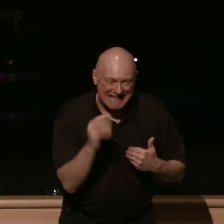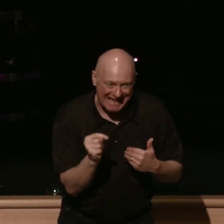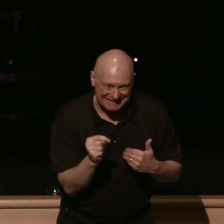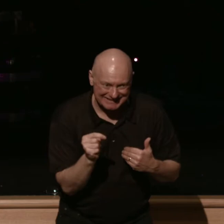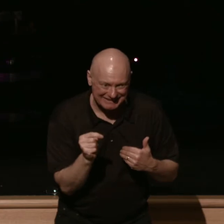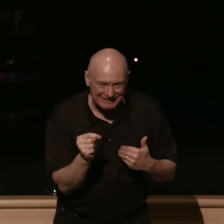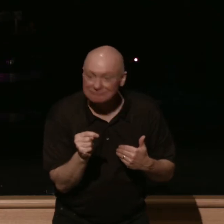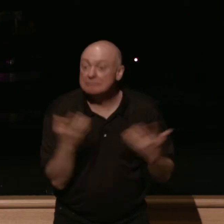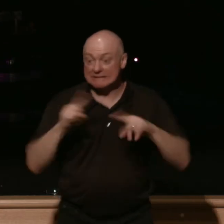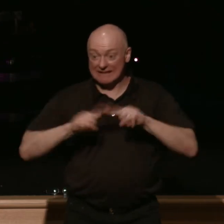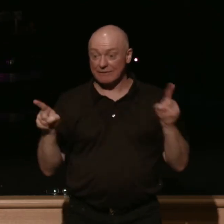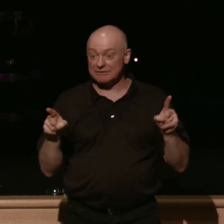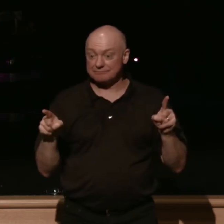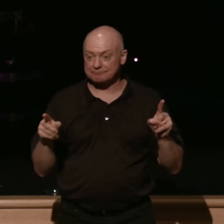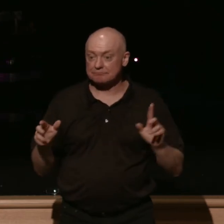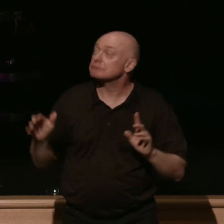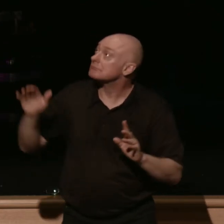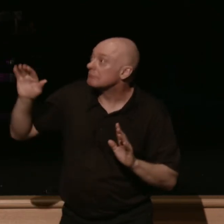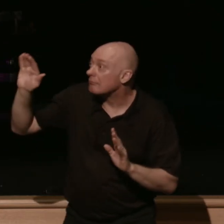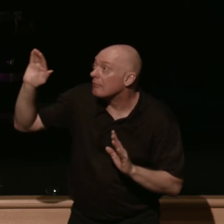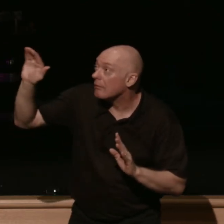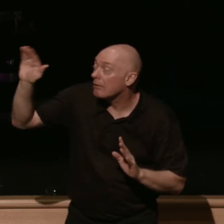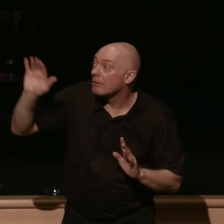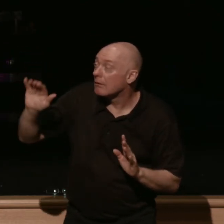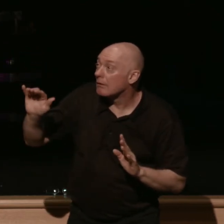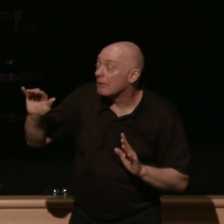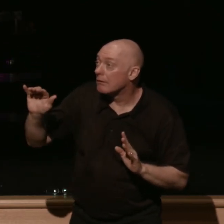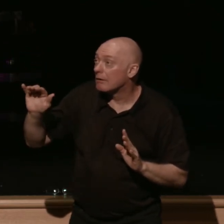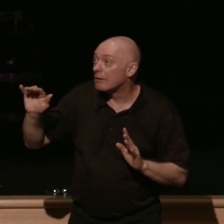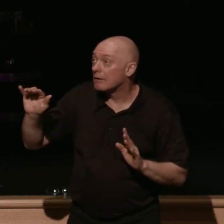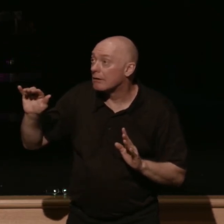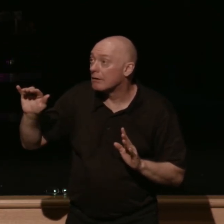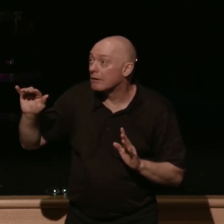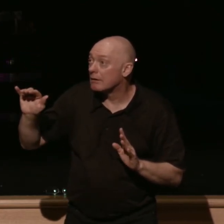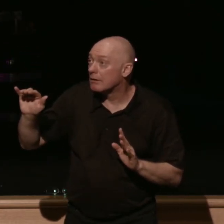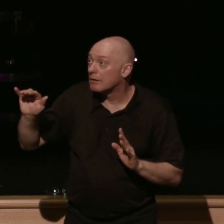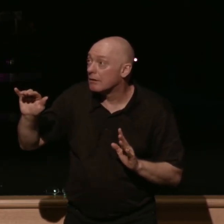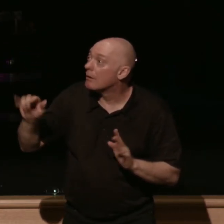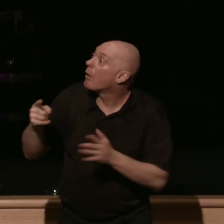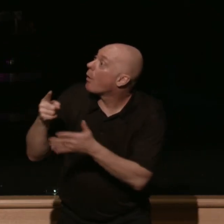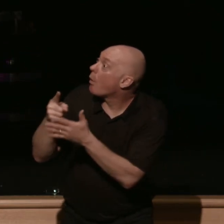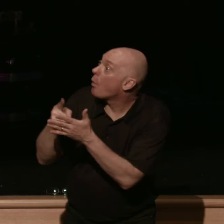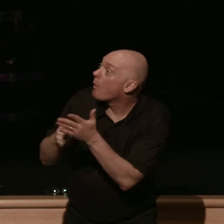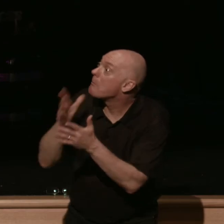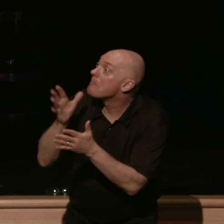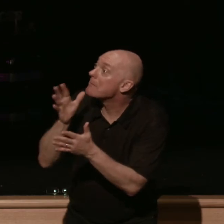there's a difference between saying what are you going to make us for dinner and